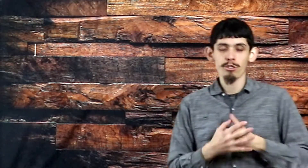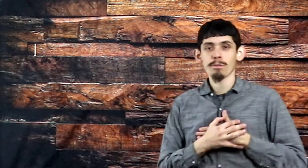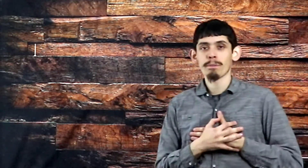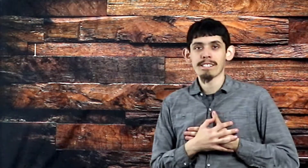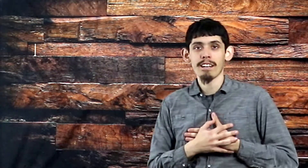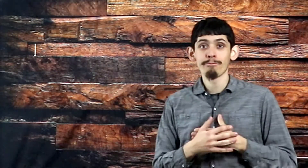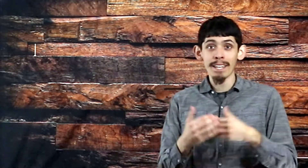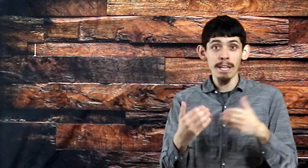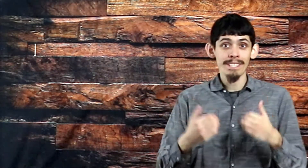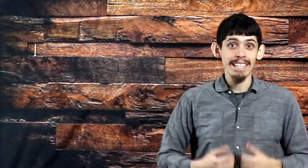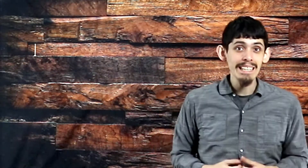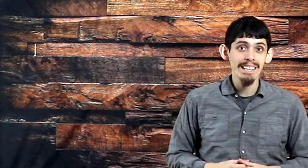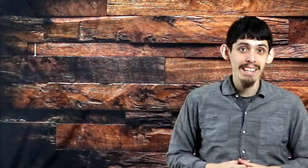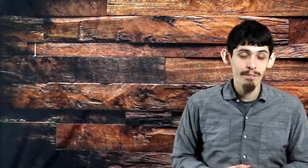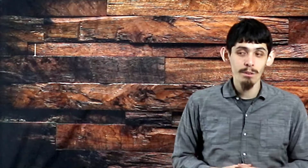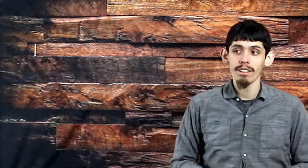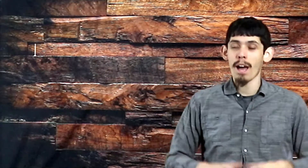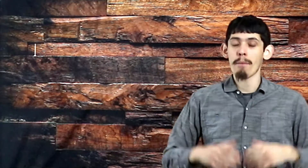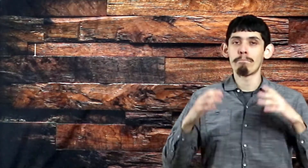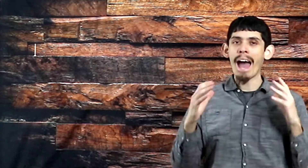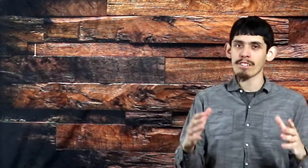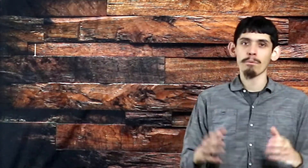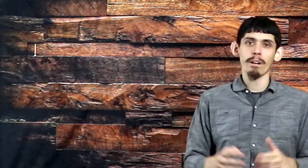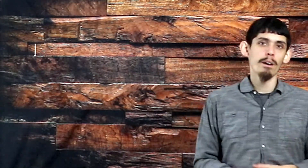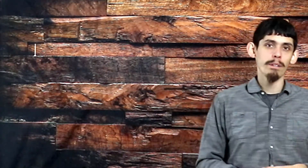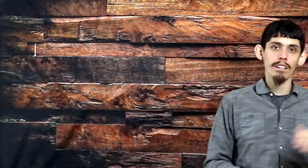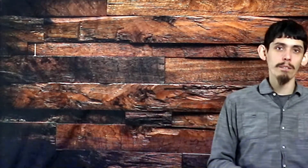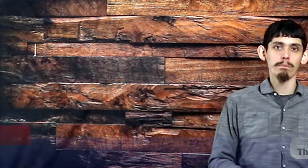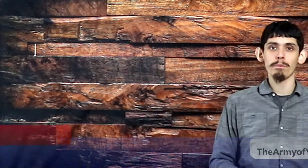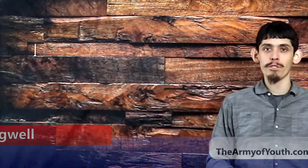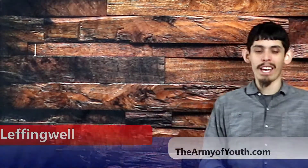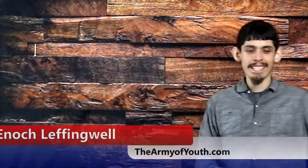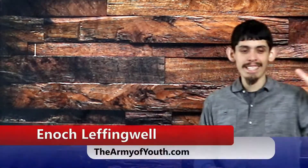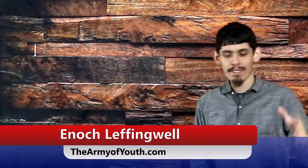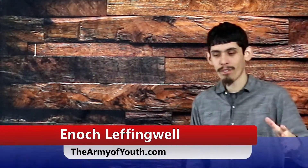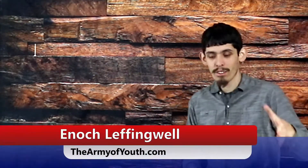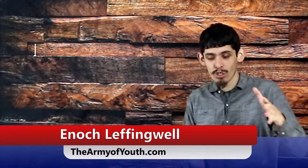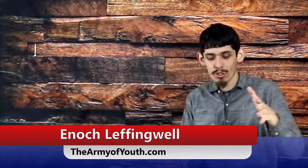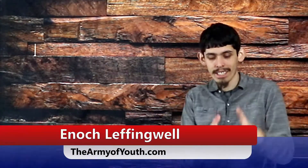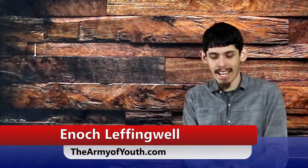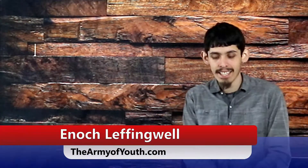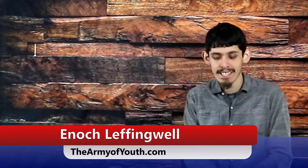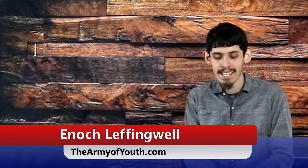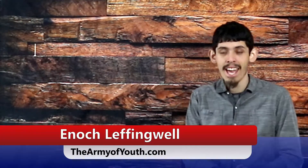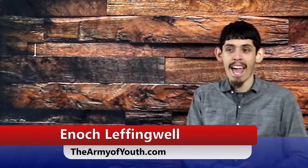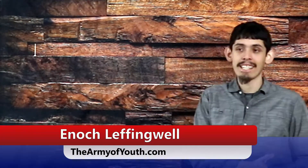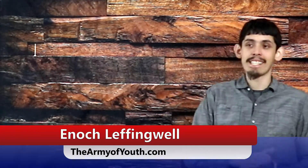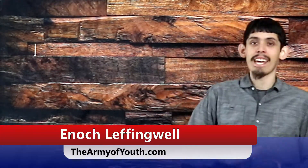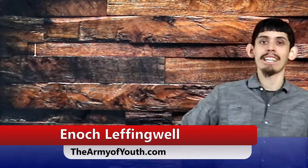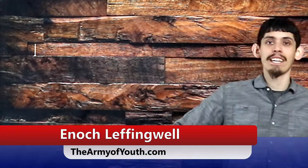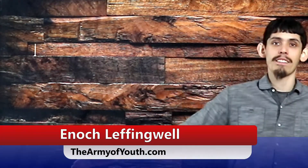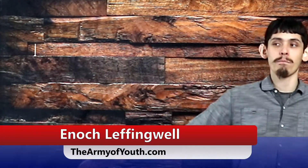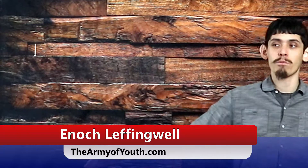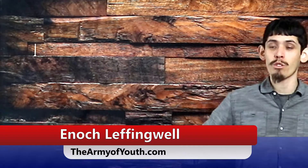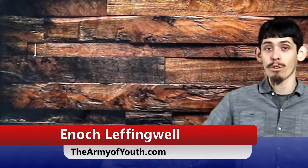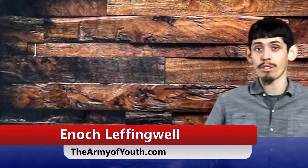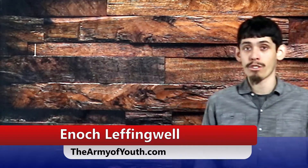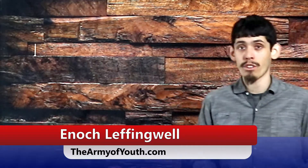myself. My name is Enoch Leffingwell. I'm passionate about helping young people to identify their unique talents and dedicate them to the Lord's service.